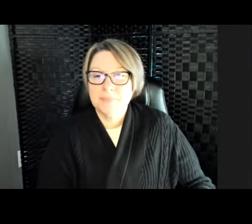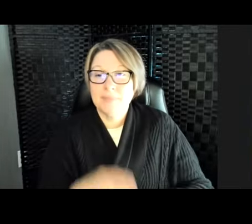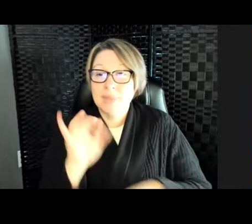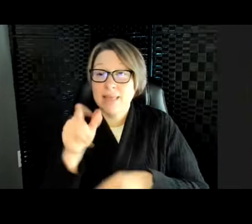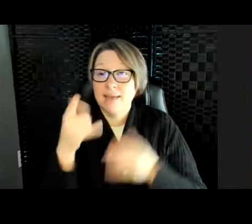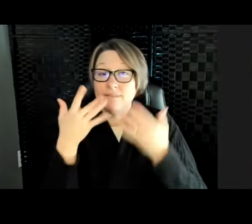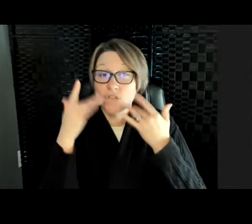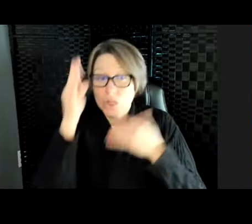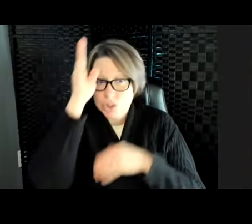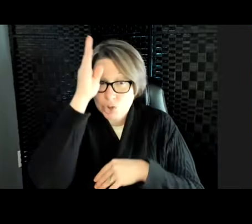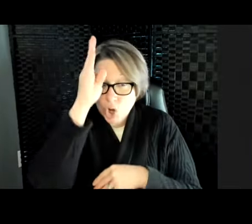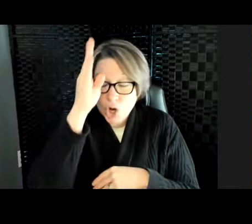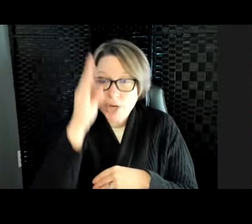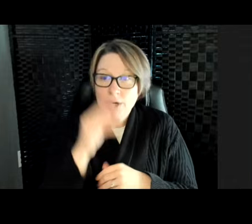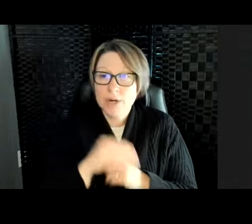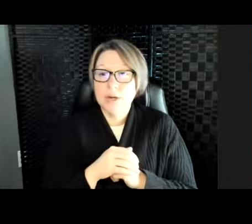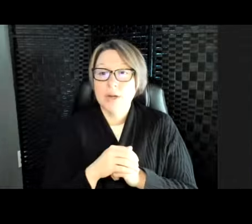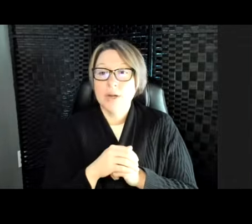is a bonnethead shark.